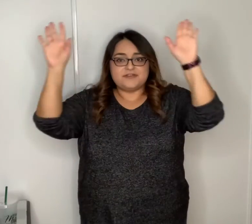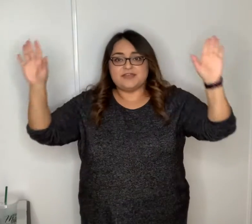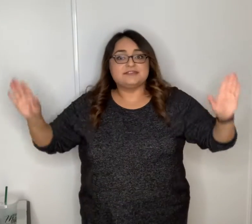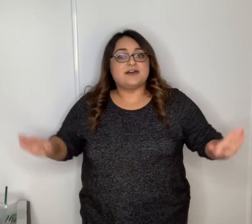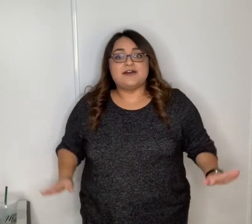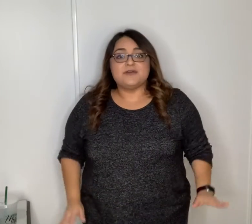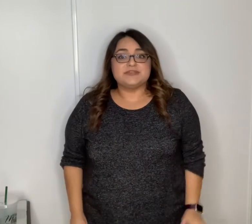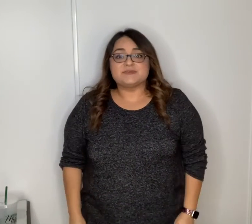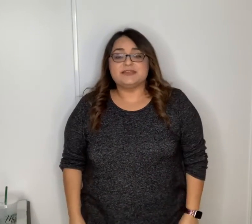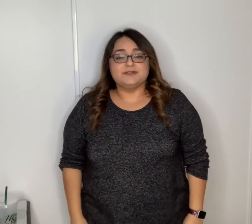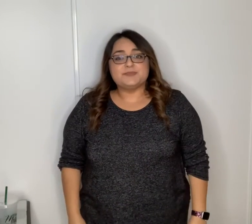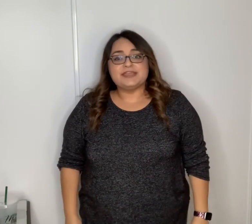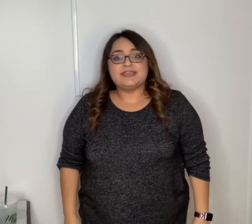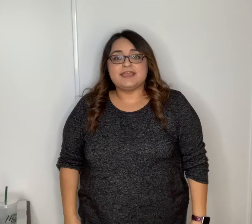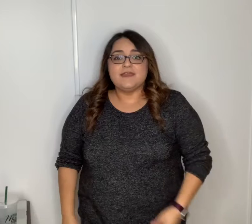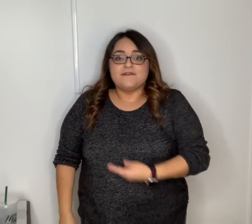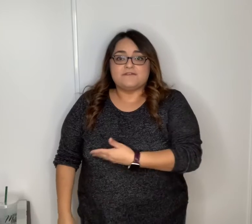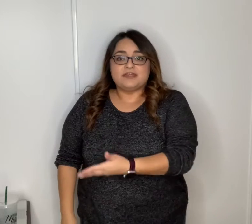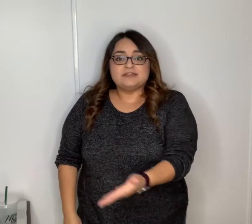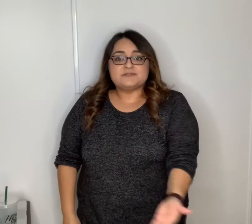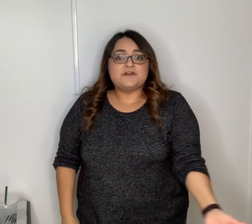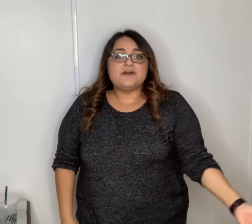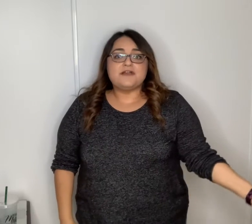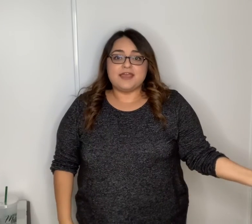and always will be friends forever